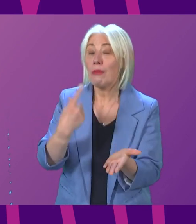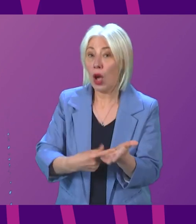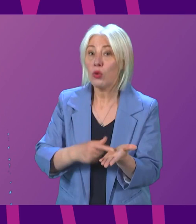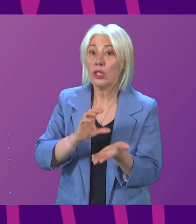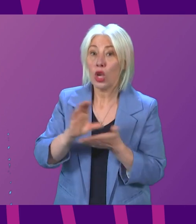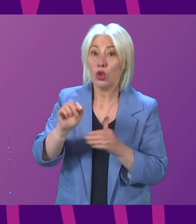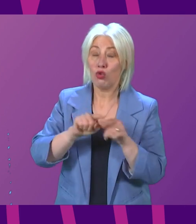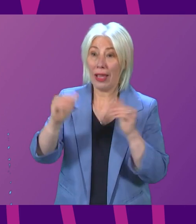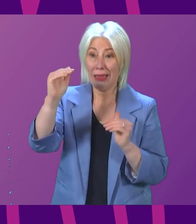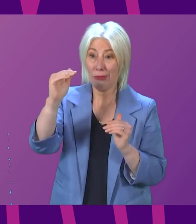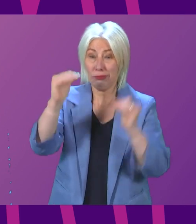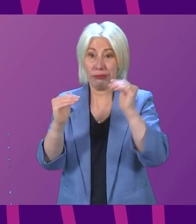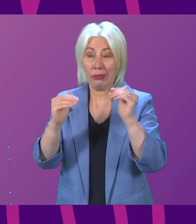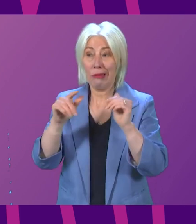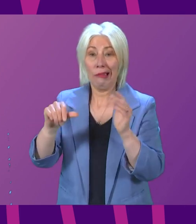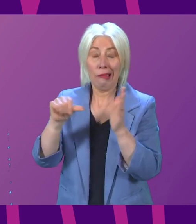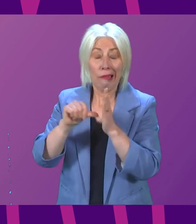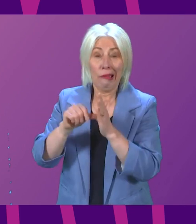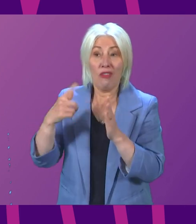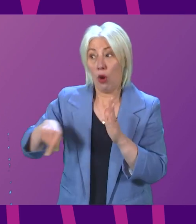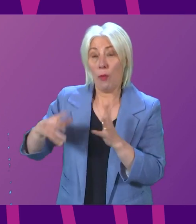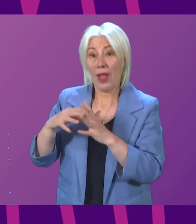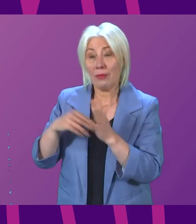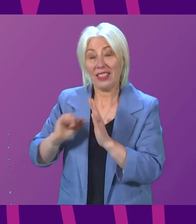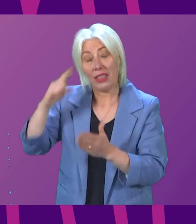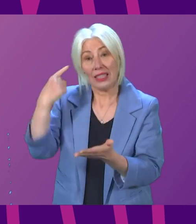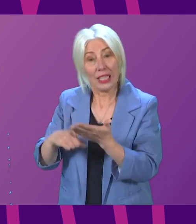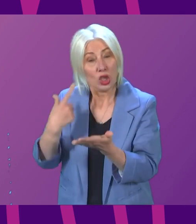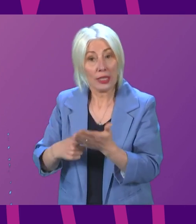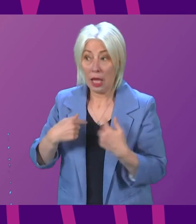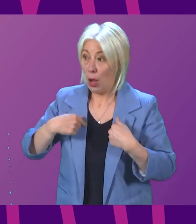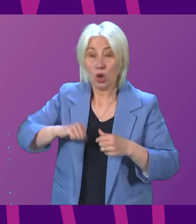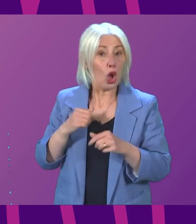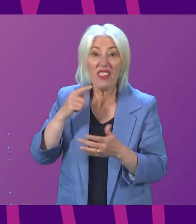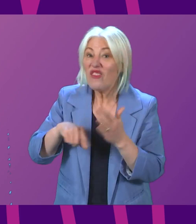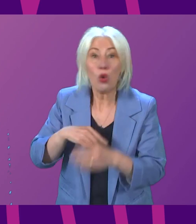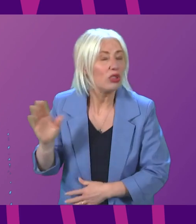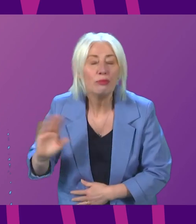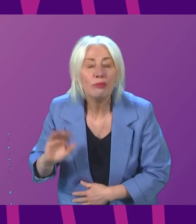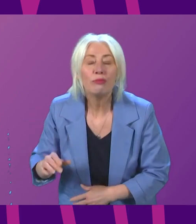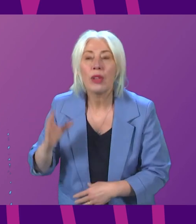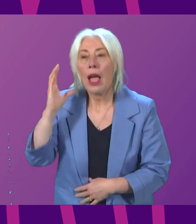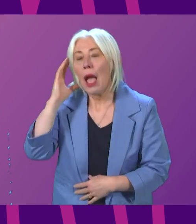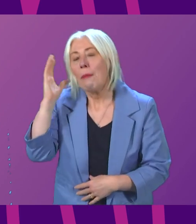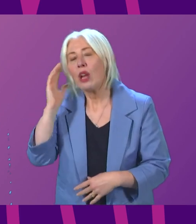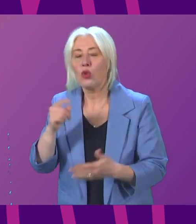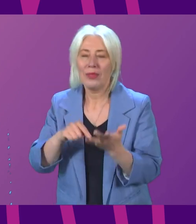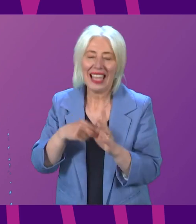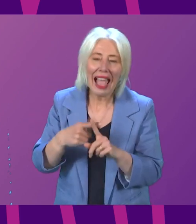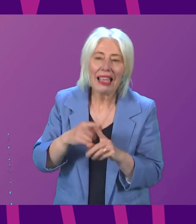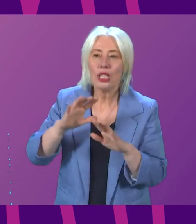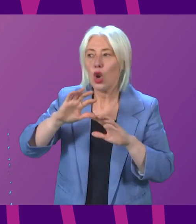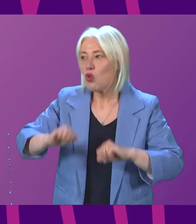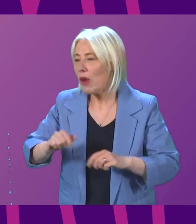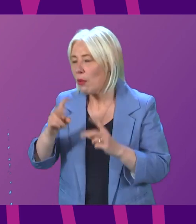mitigating the impact of Westminster policies that Scotland did not vote for. The bedroom tax, the rate clause, the